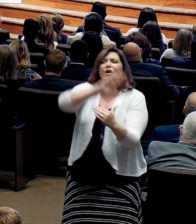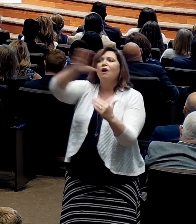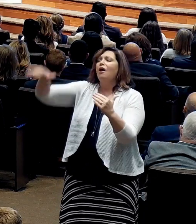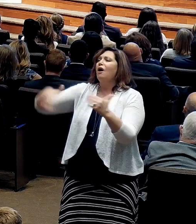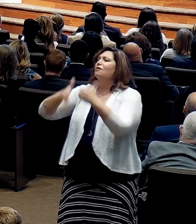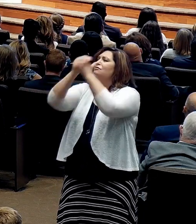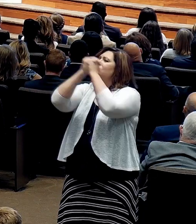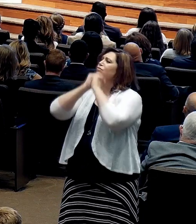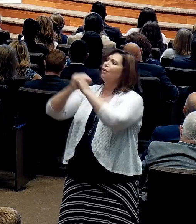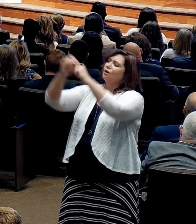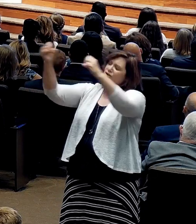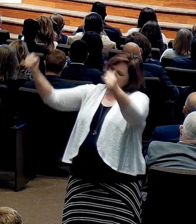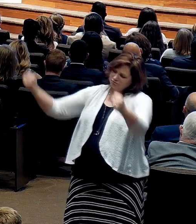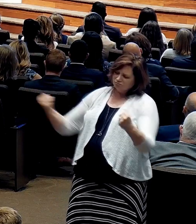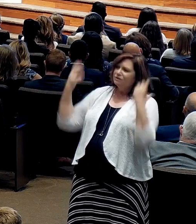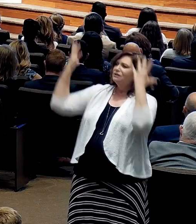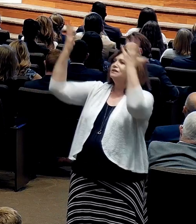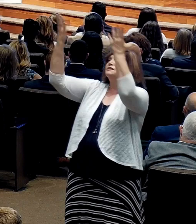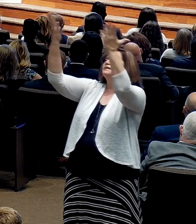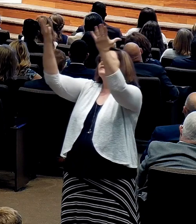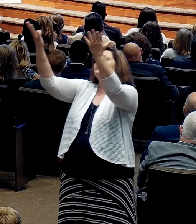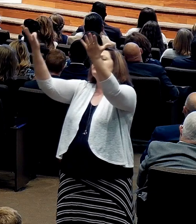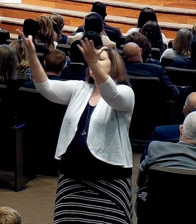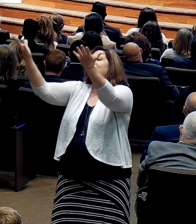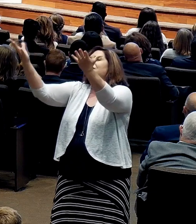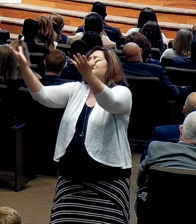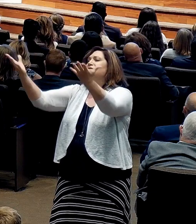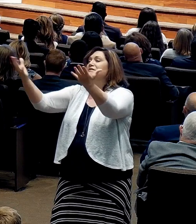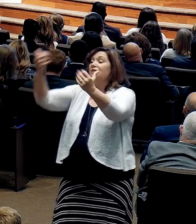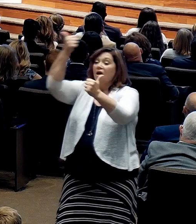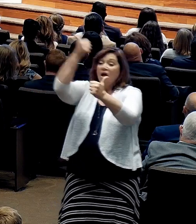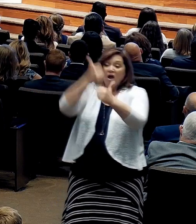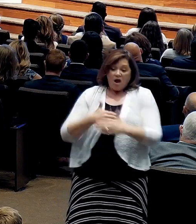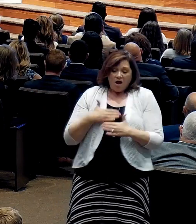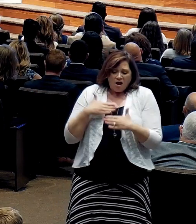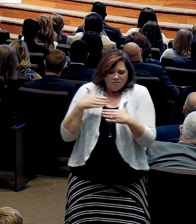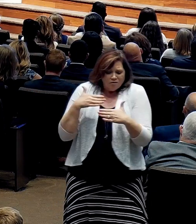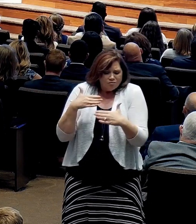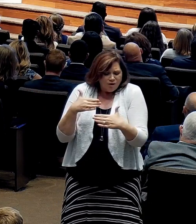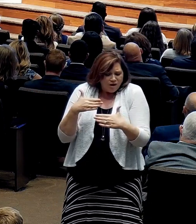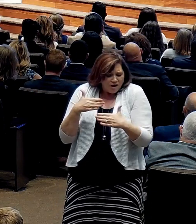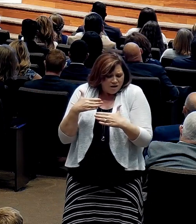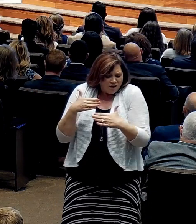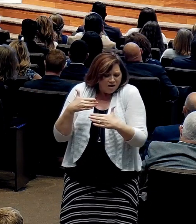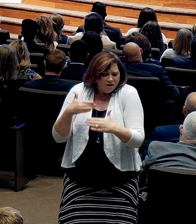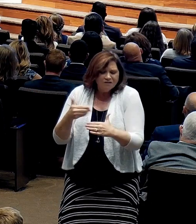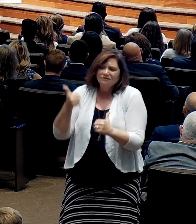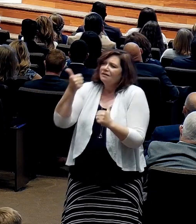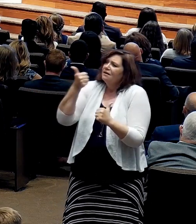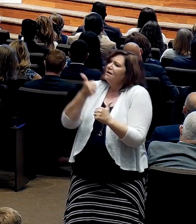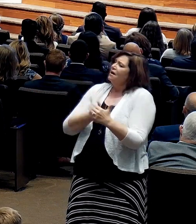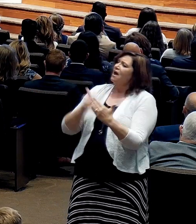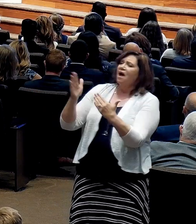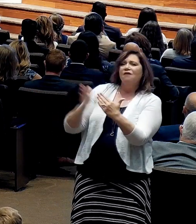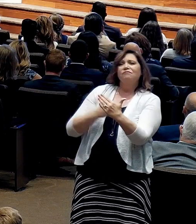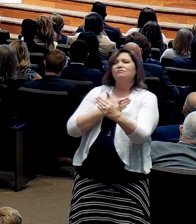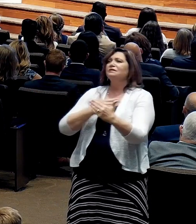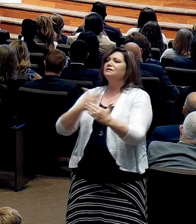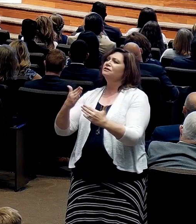And with every breath I breathe, and with every song I sing, Let's